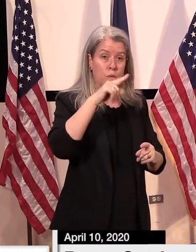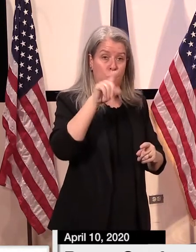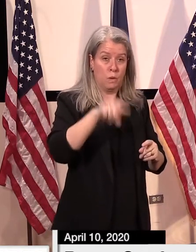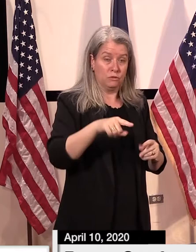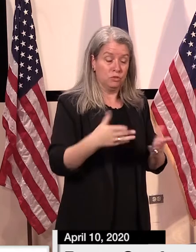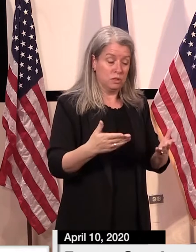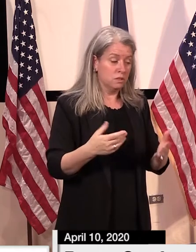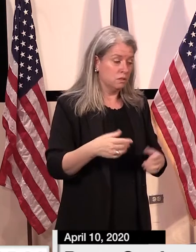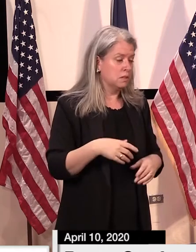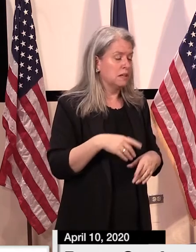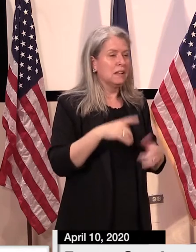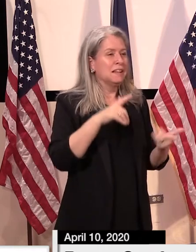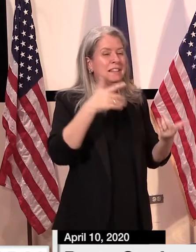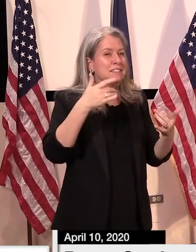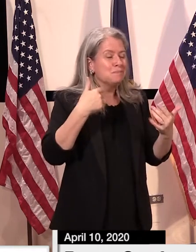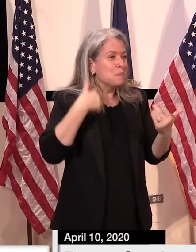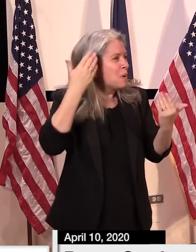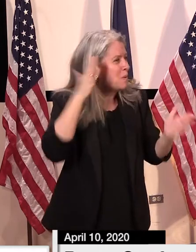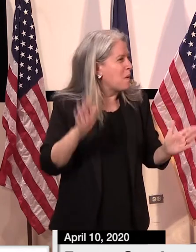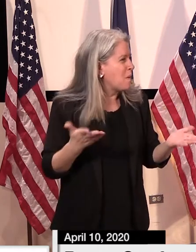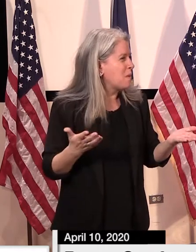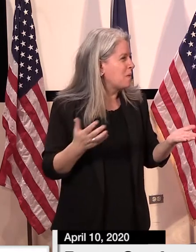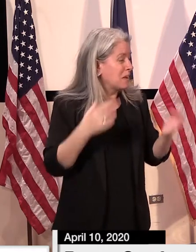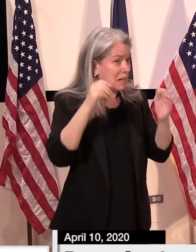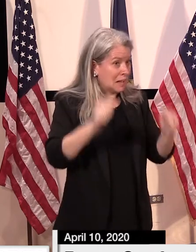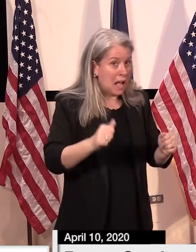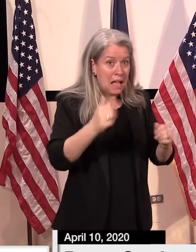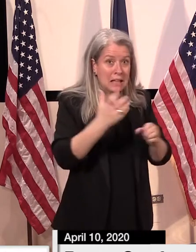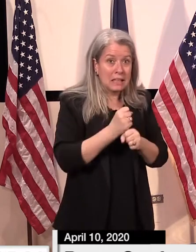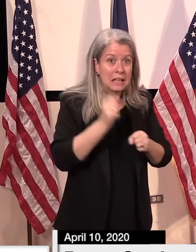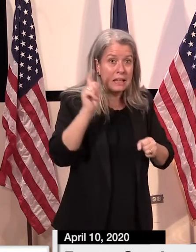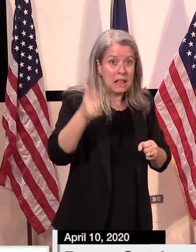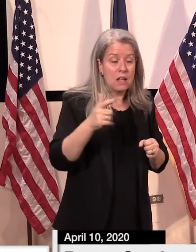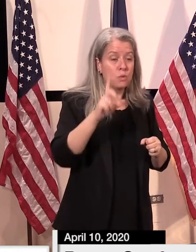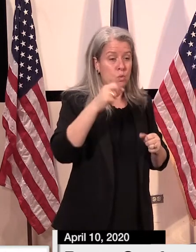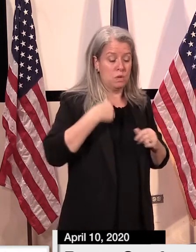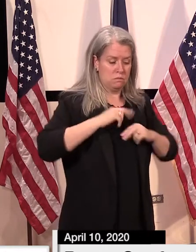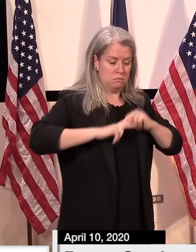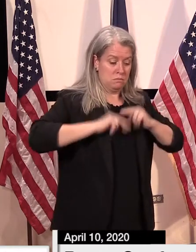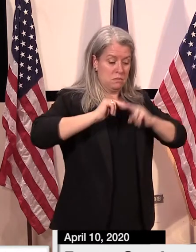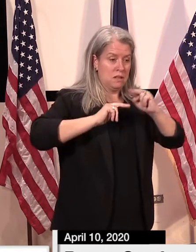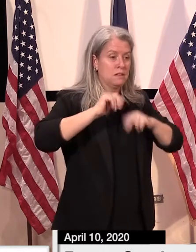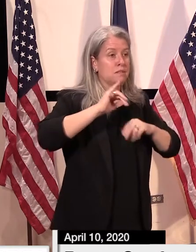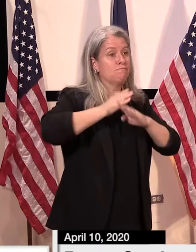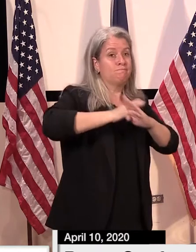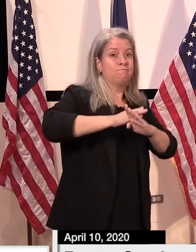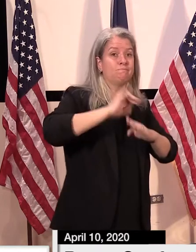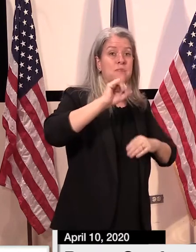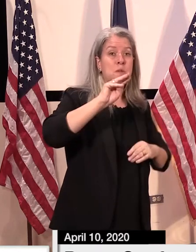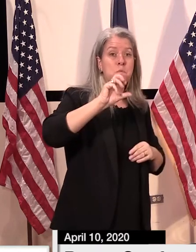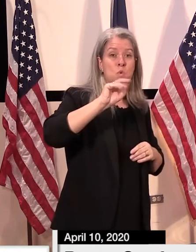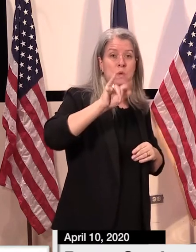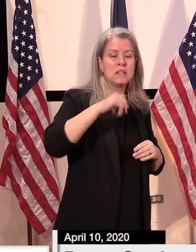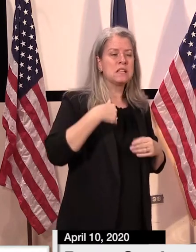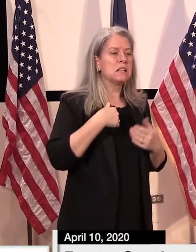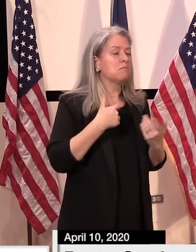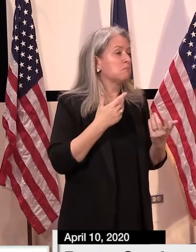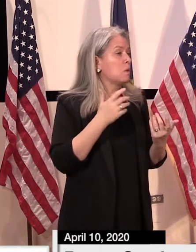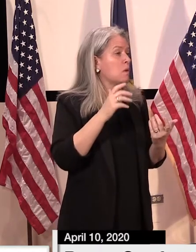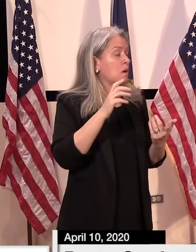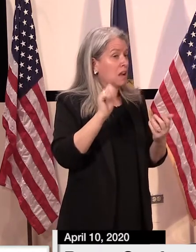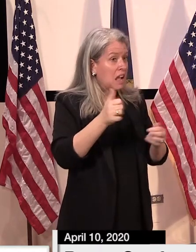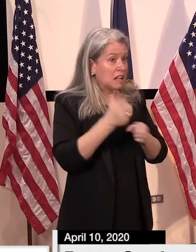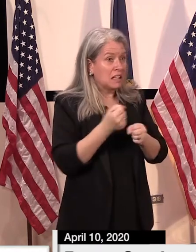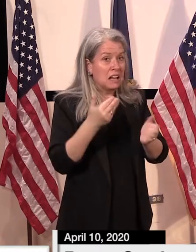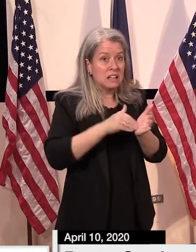science. I don't think there's enough data to understand whether we build up an immunity or not or whether we could get this again